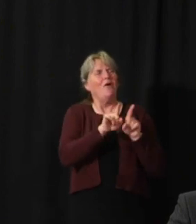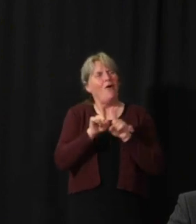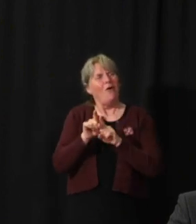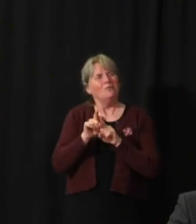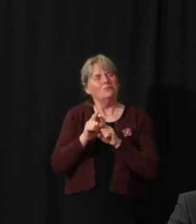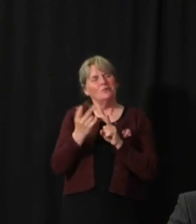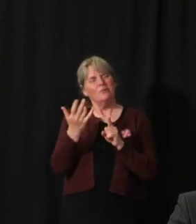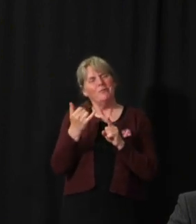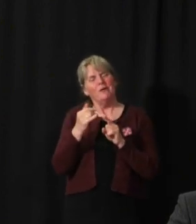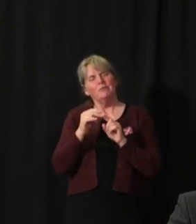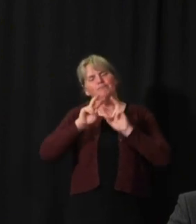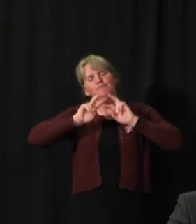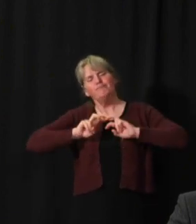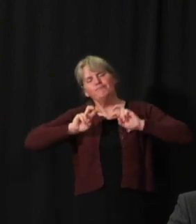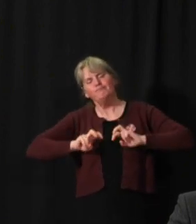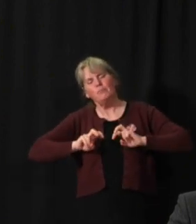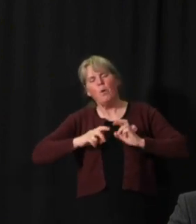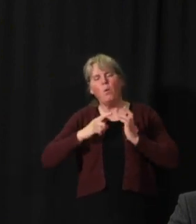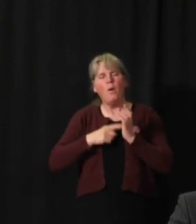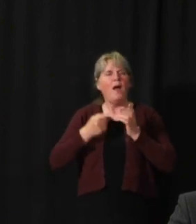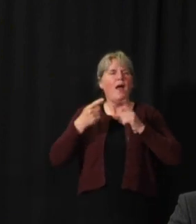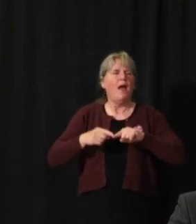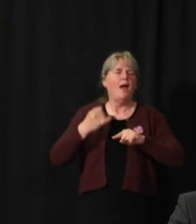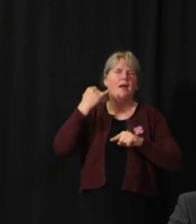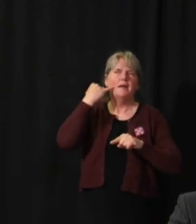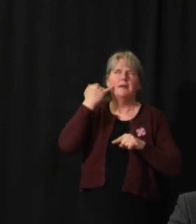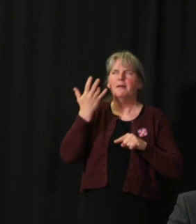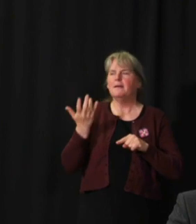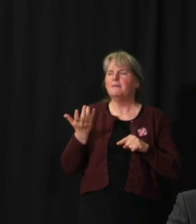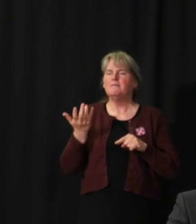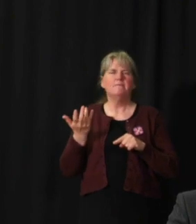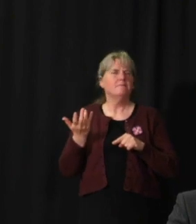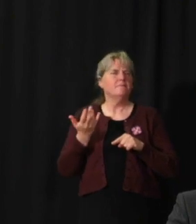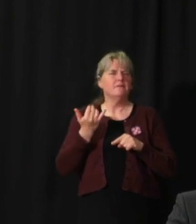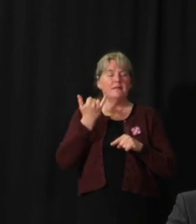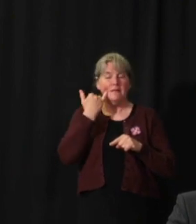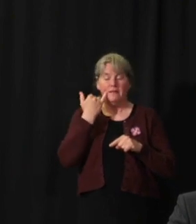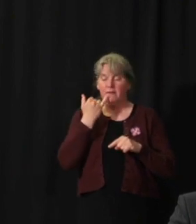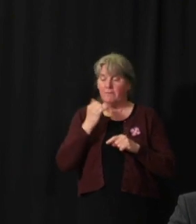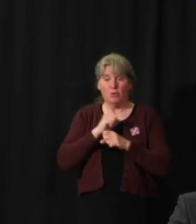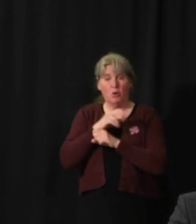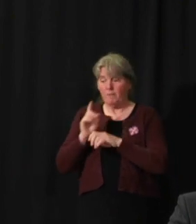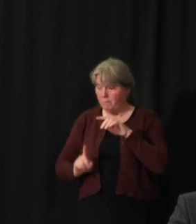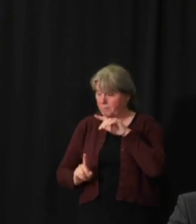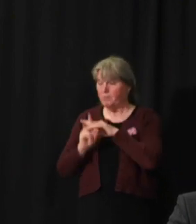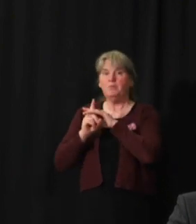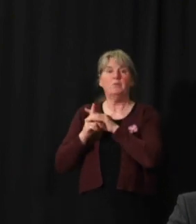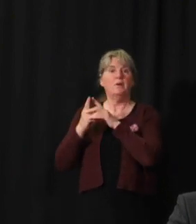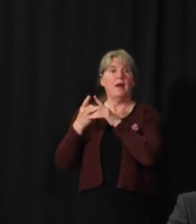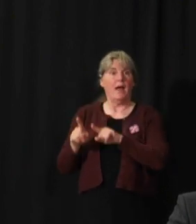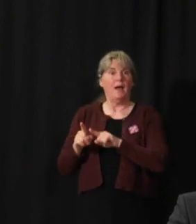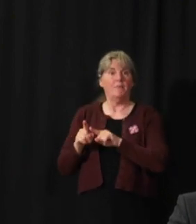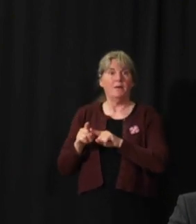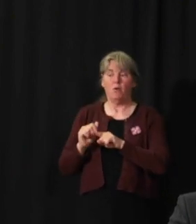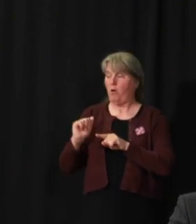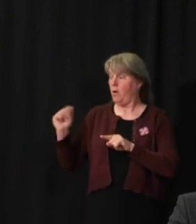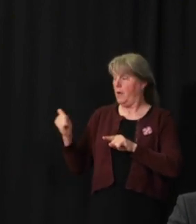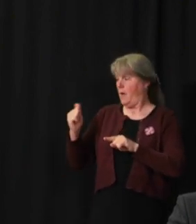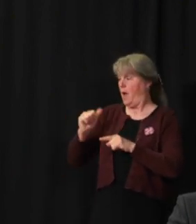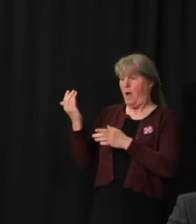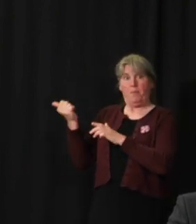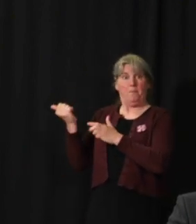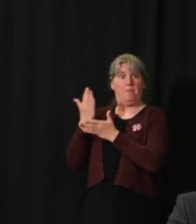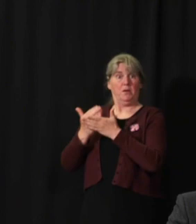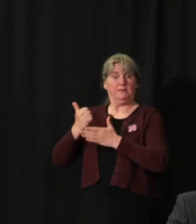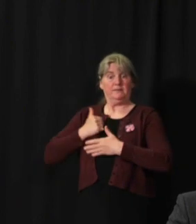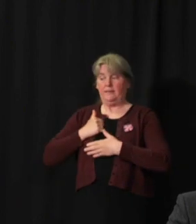going to be looking at things like what happens if there's a resurgence of COVID in Canada, the second wave, and how would